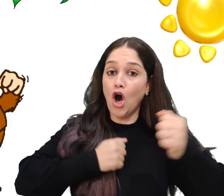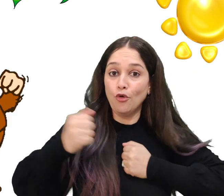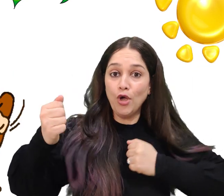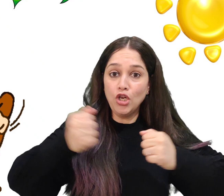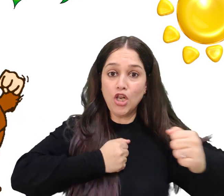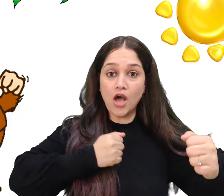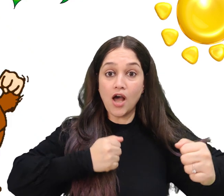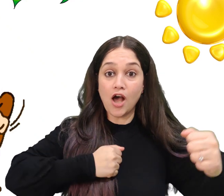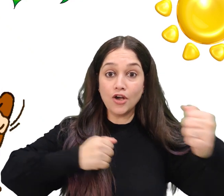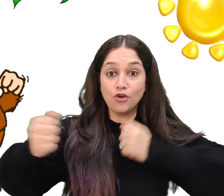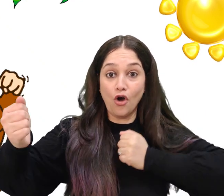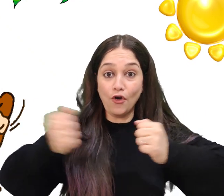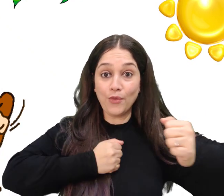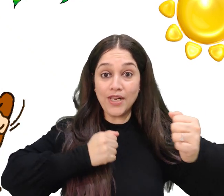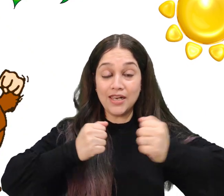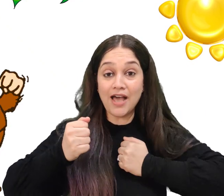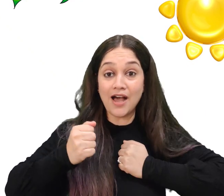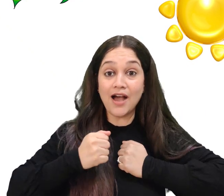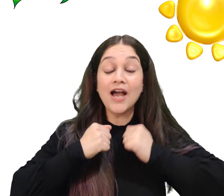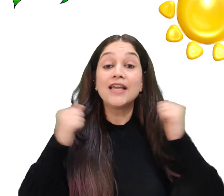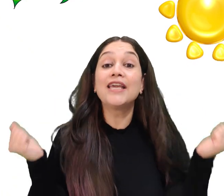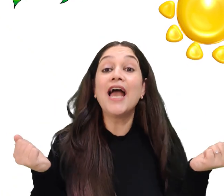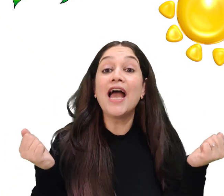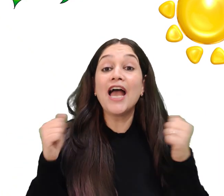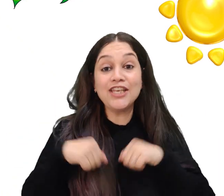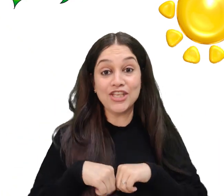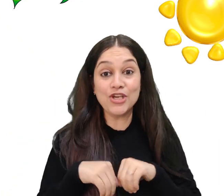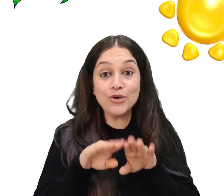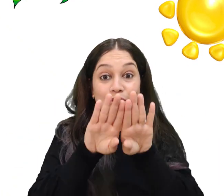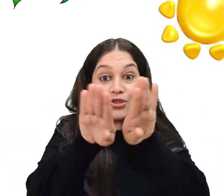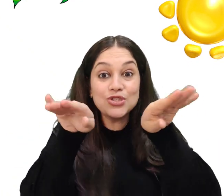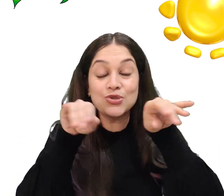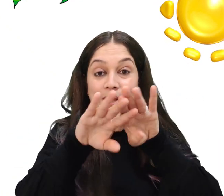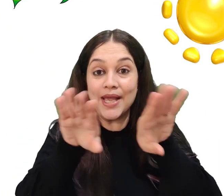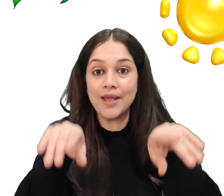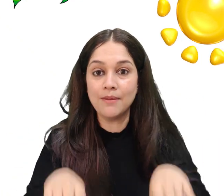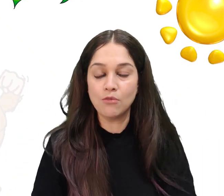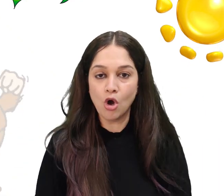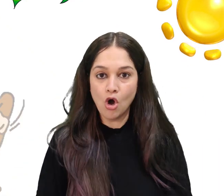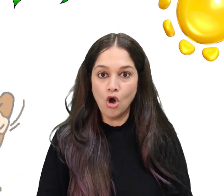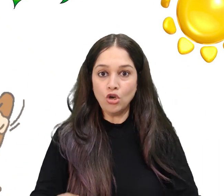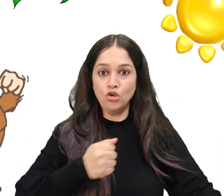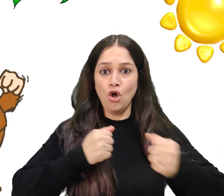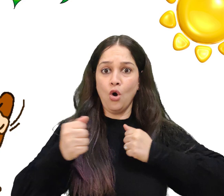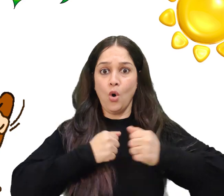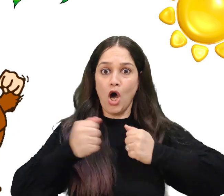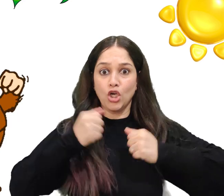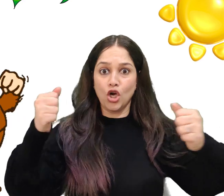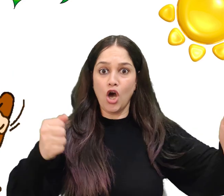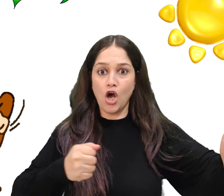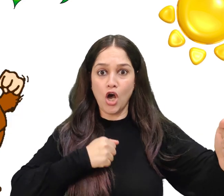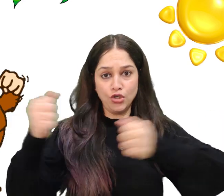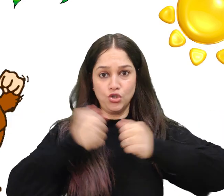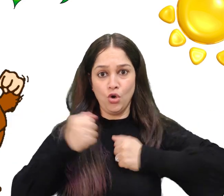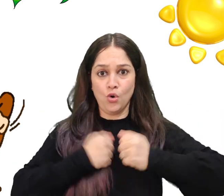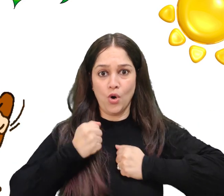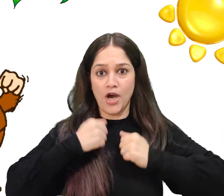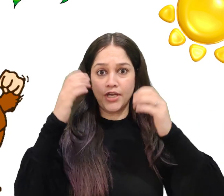Gorilla, gorilla, can you swim? No I can't, no I